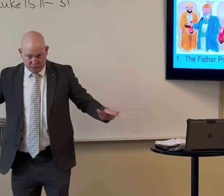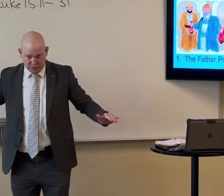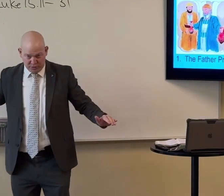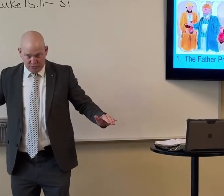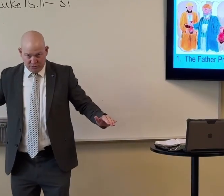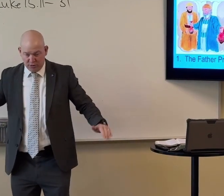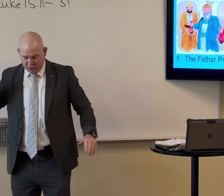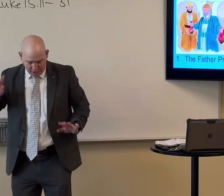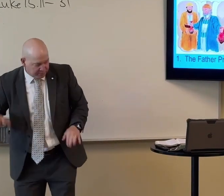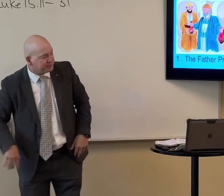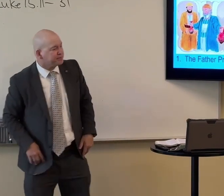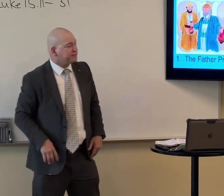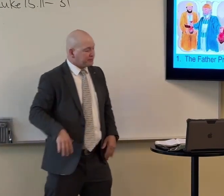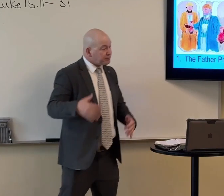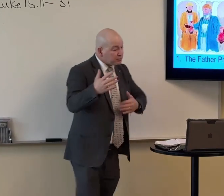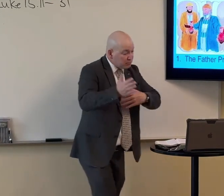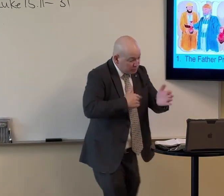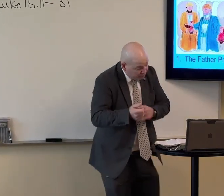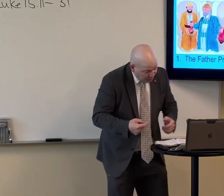All who join his family are his children forever.